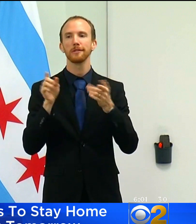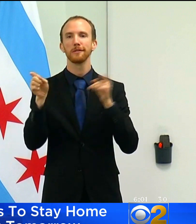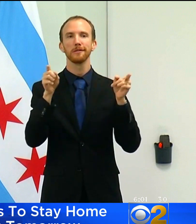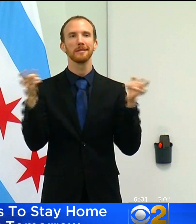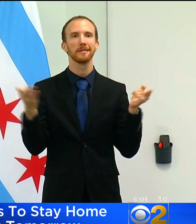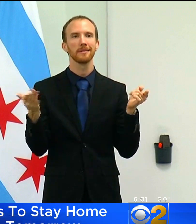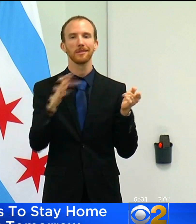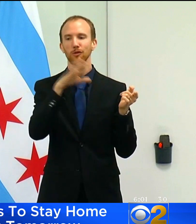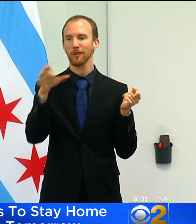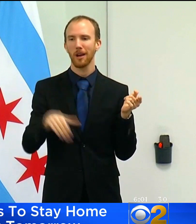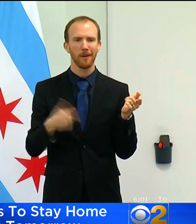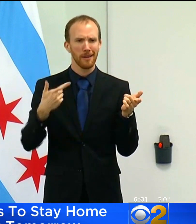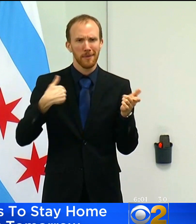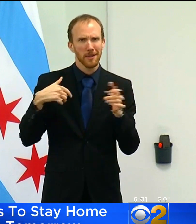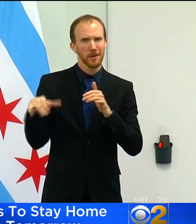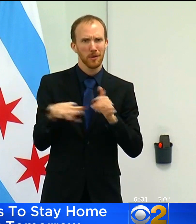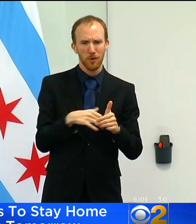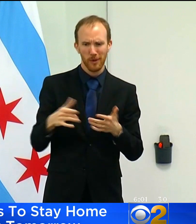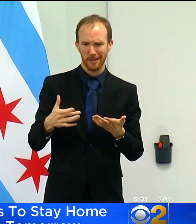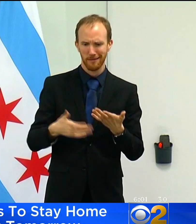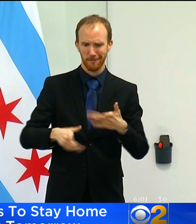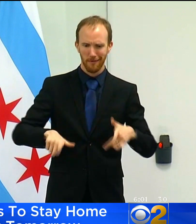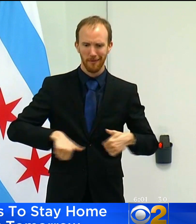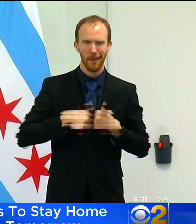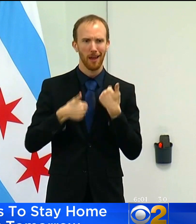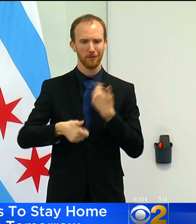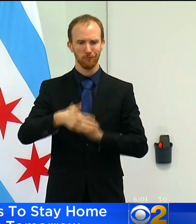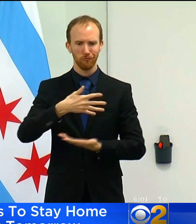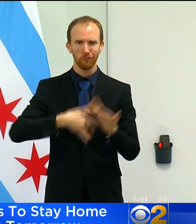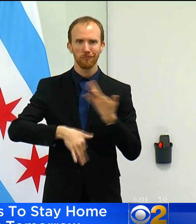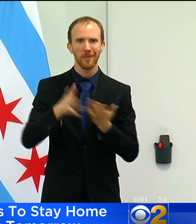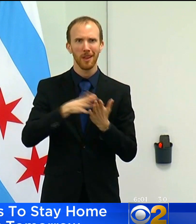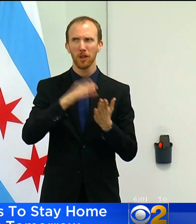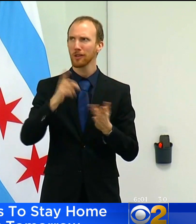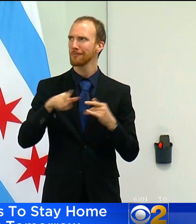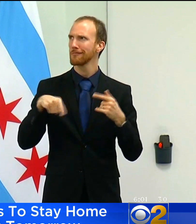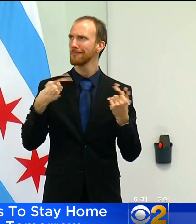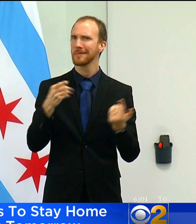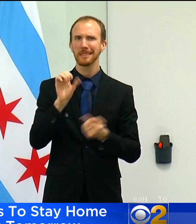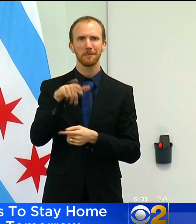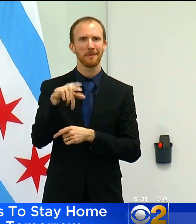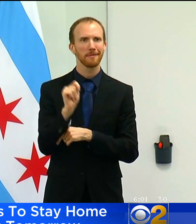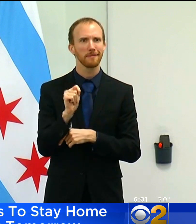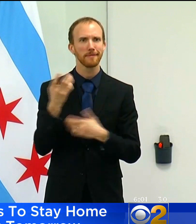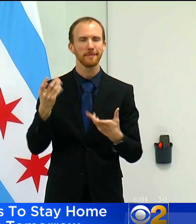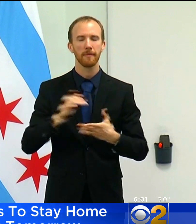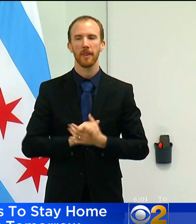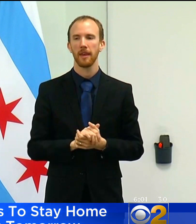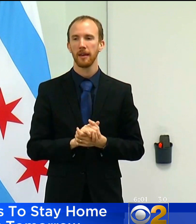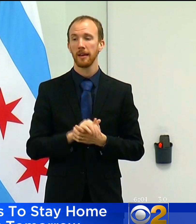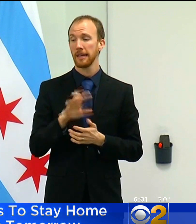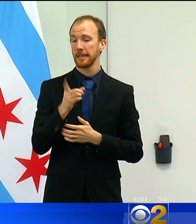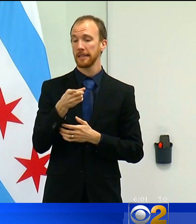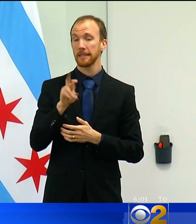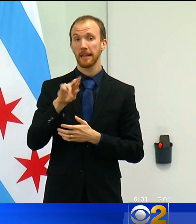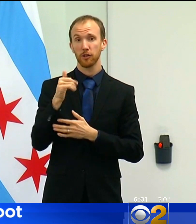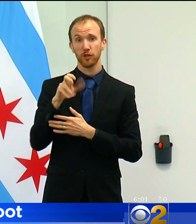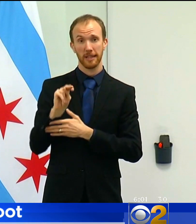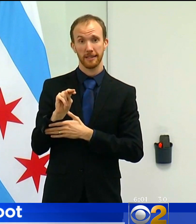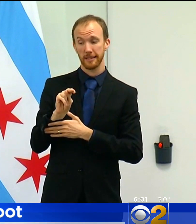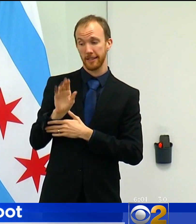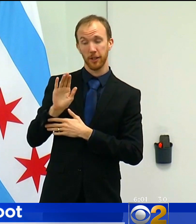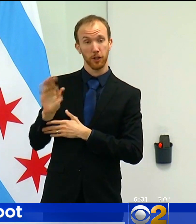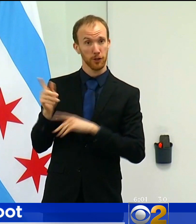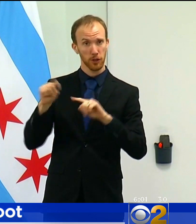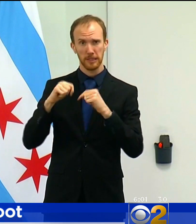had some form of in-person learning since September. Dr. Jackson and her team at CPS have done the